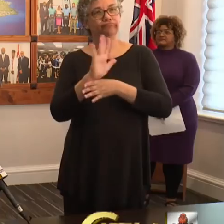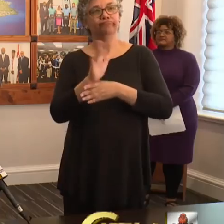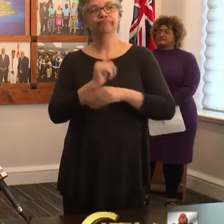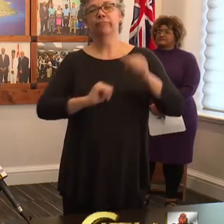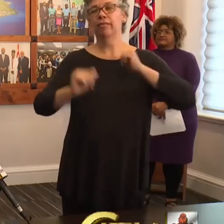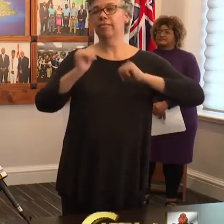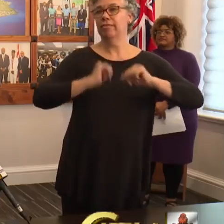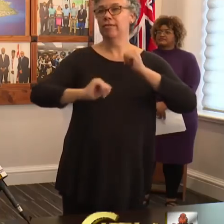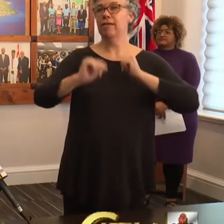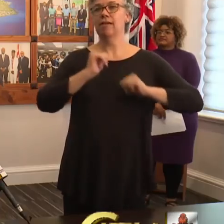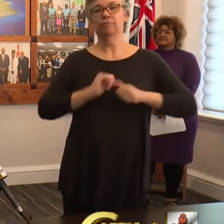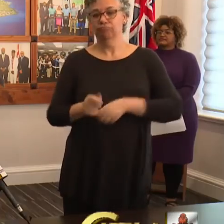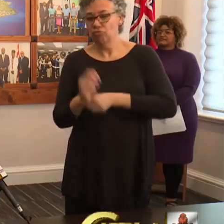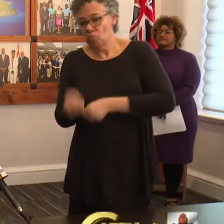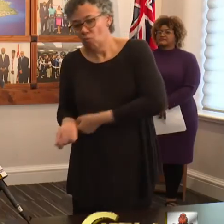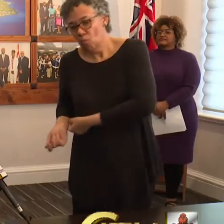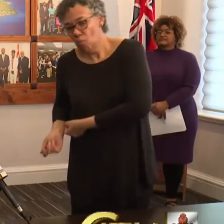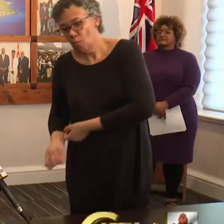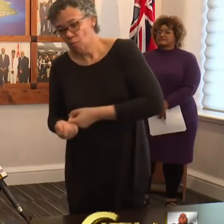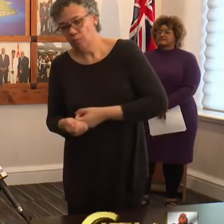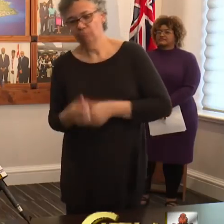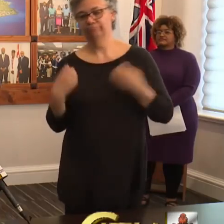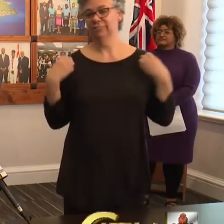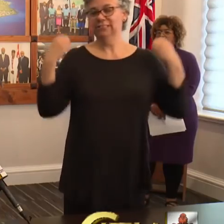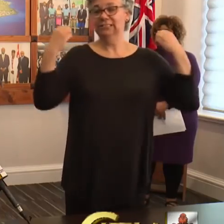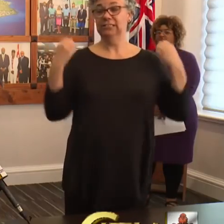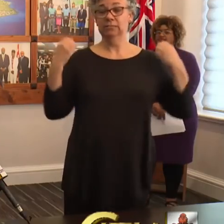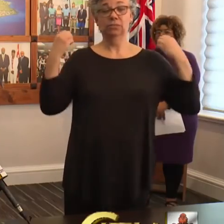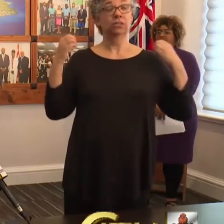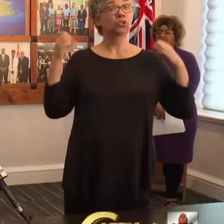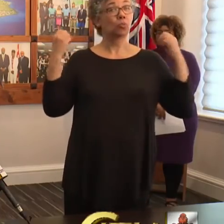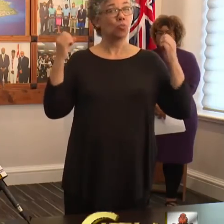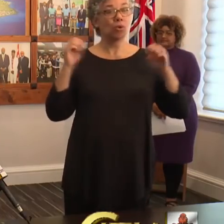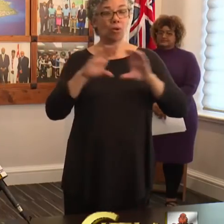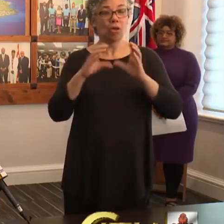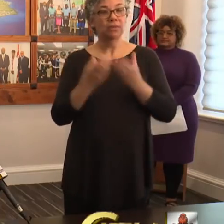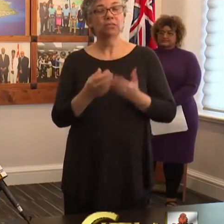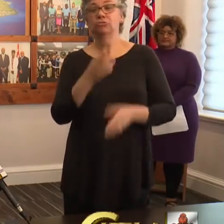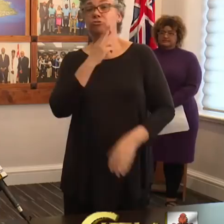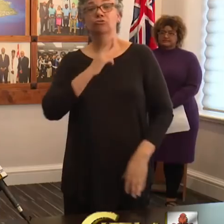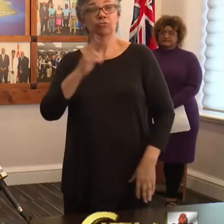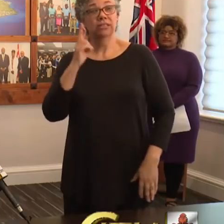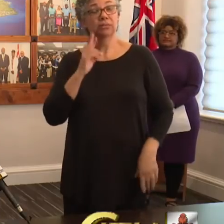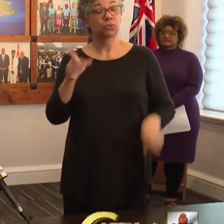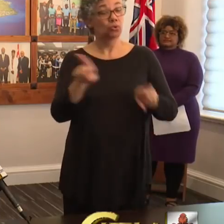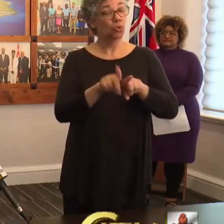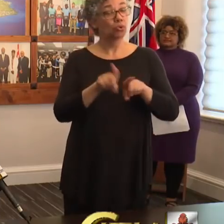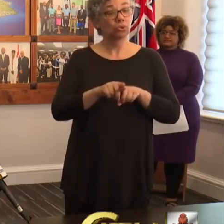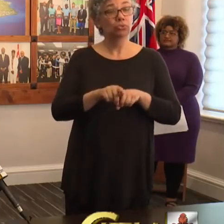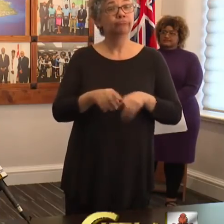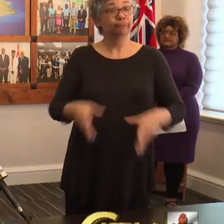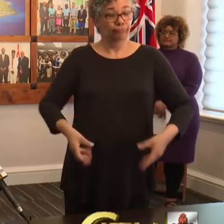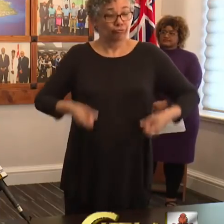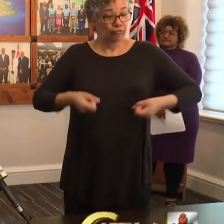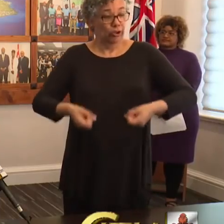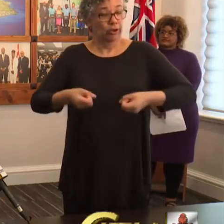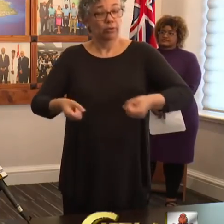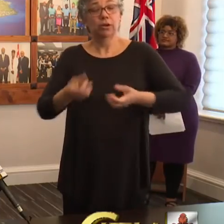courses, gyms and other sport clubs, restaurants, including takeaway delivery services,